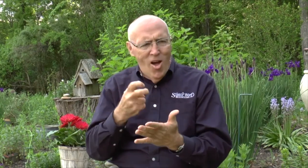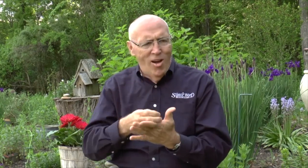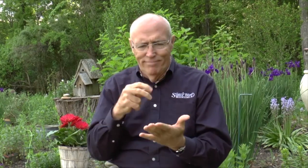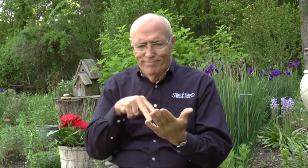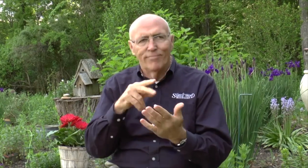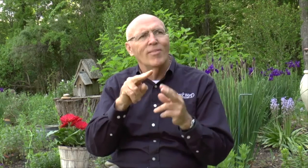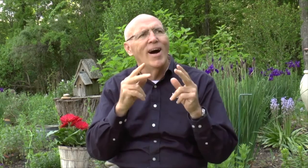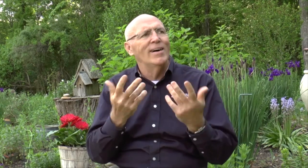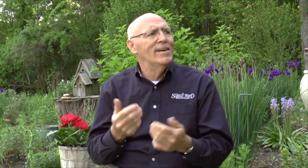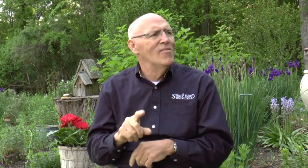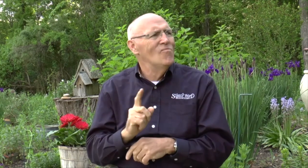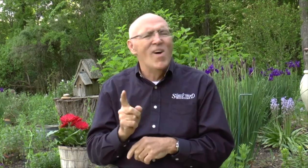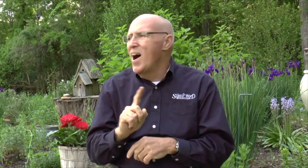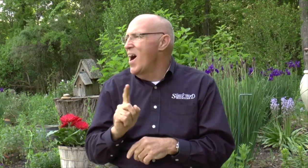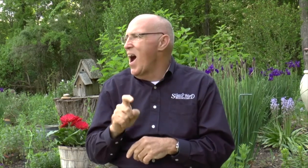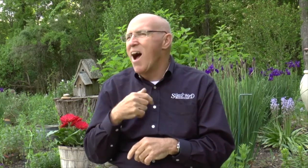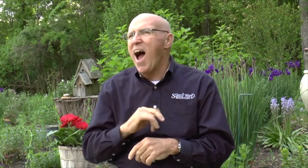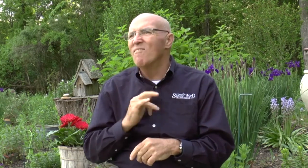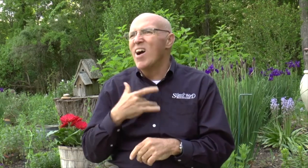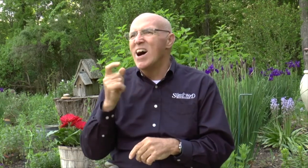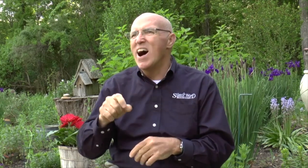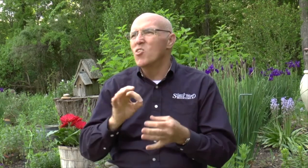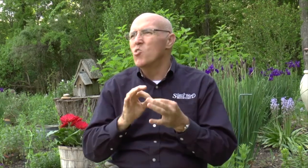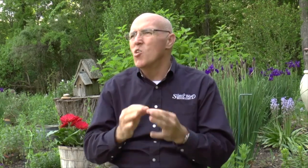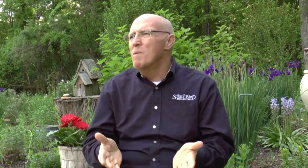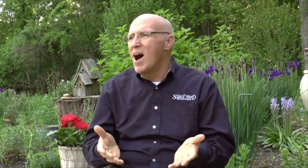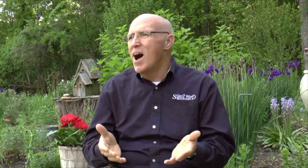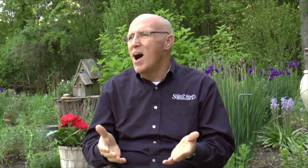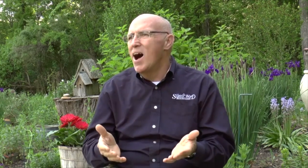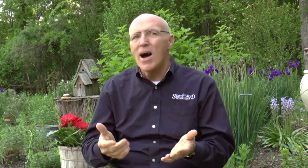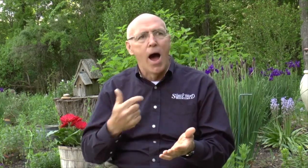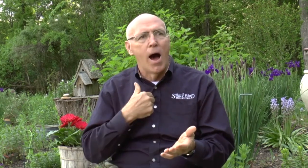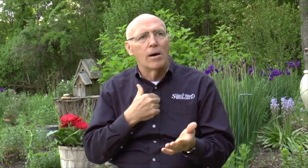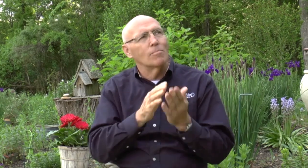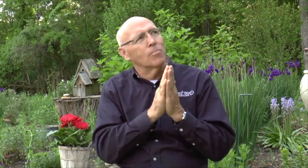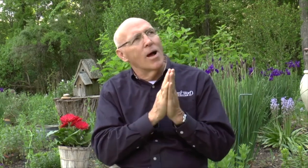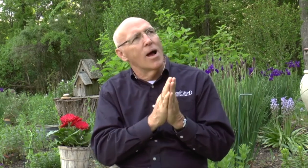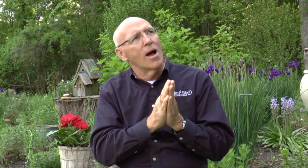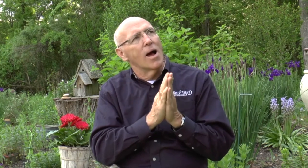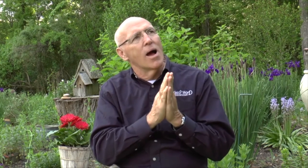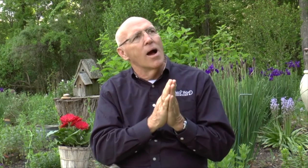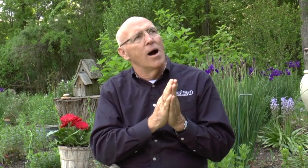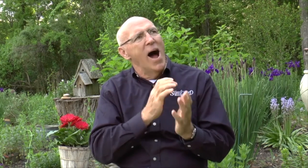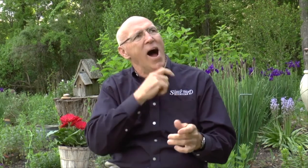hard time understanding it. And I thought, where am I going to learn about the Bible? And so I began to pray.